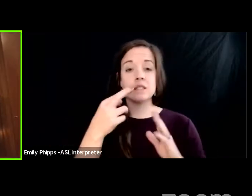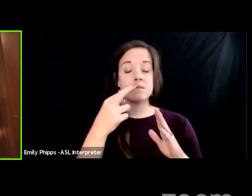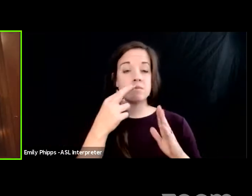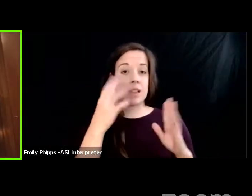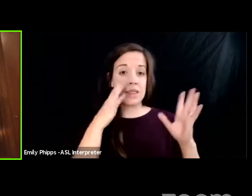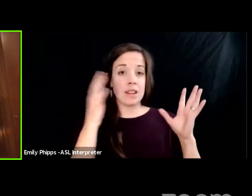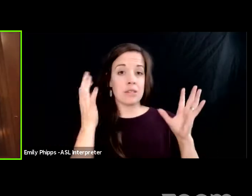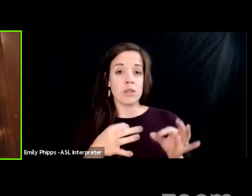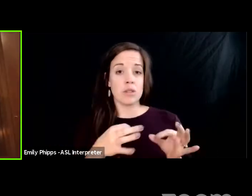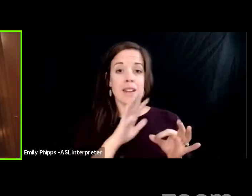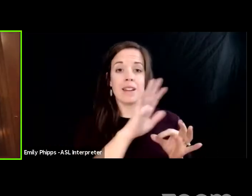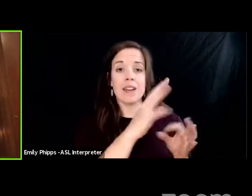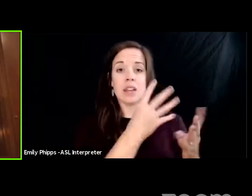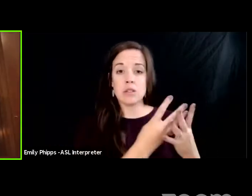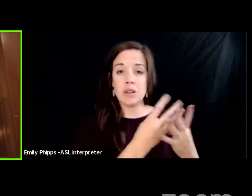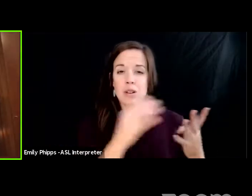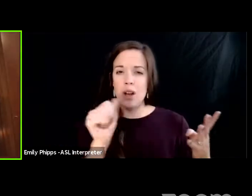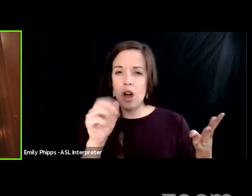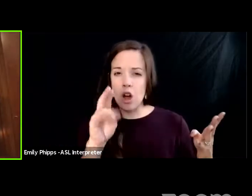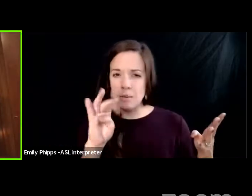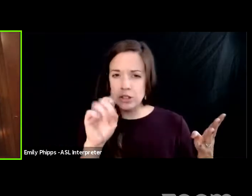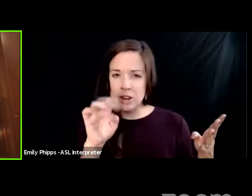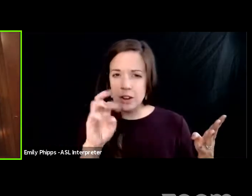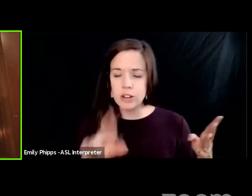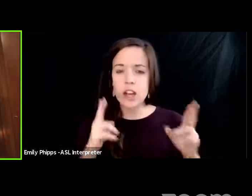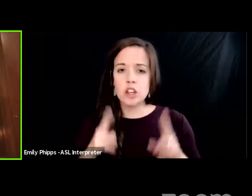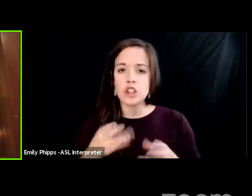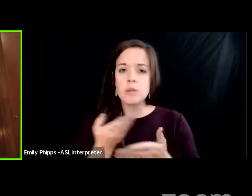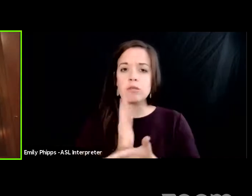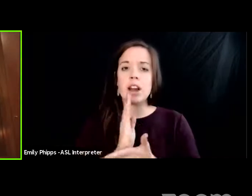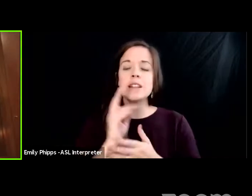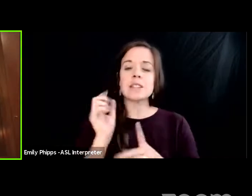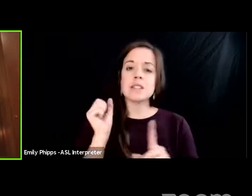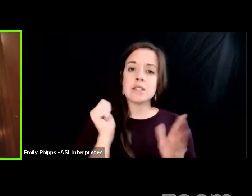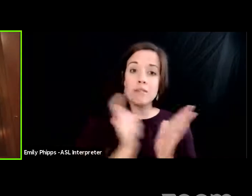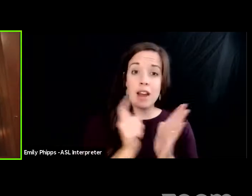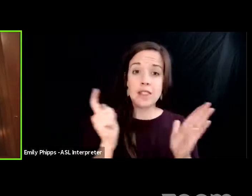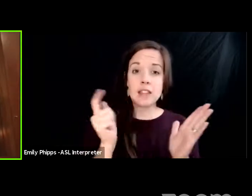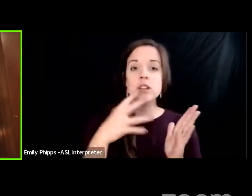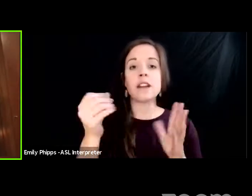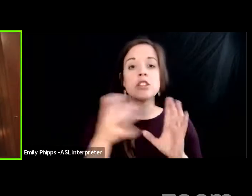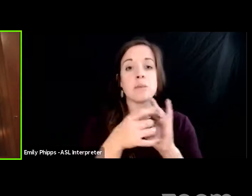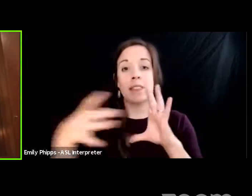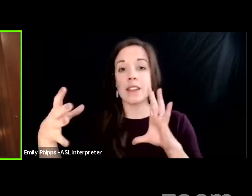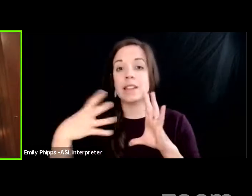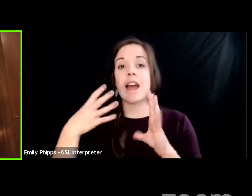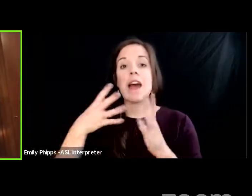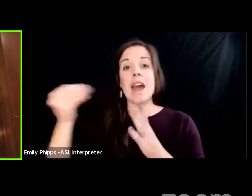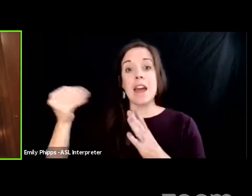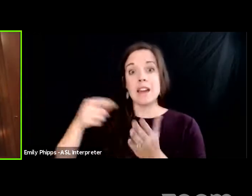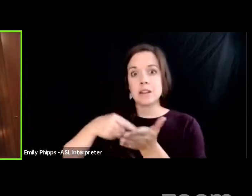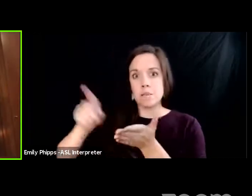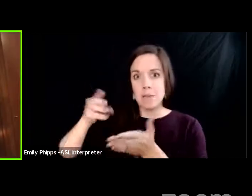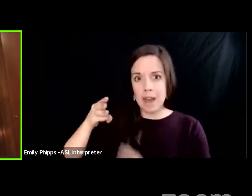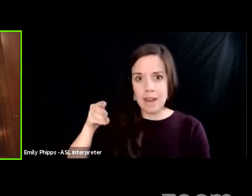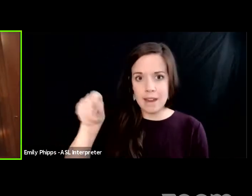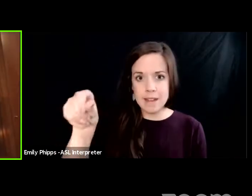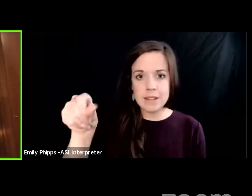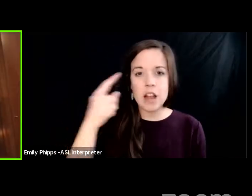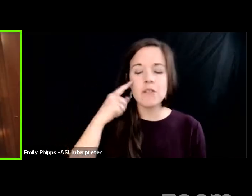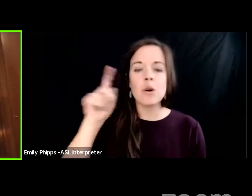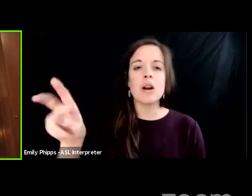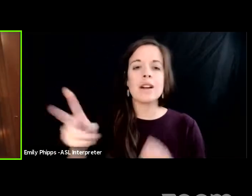confinement was arbitrary a human rights violation that he should not only be released but compensated for the